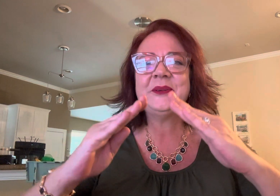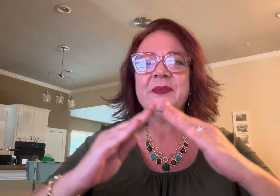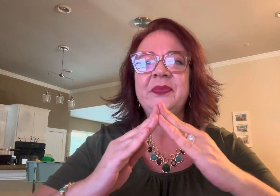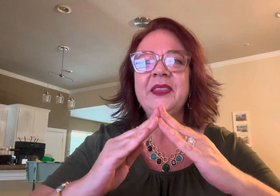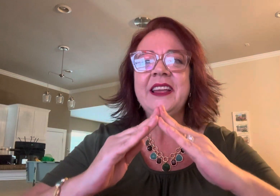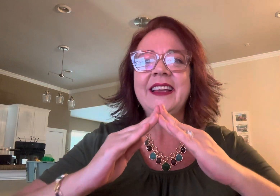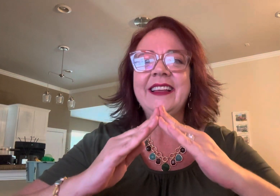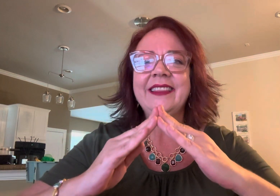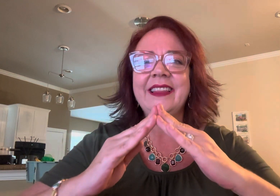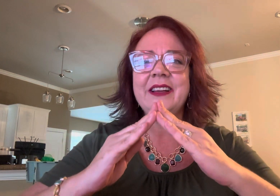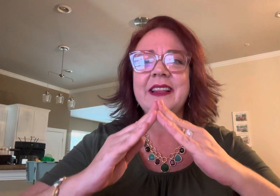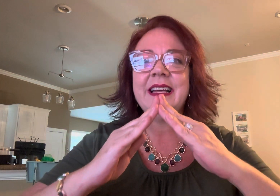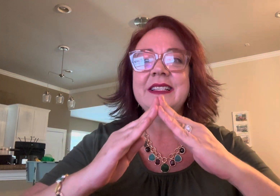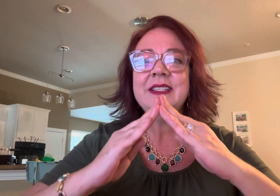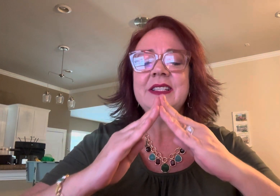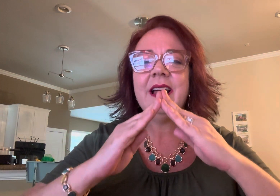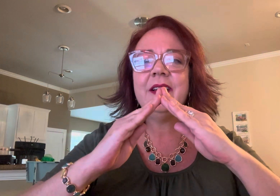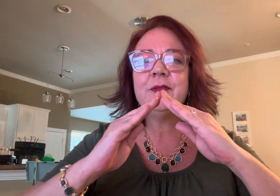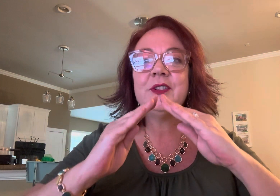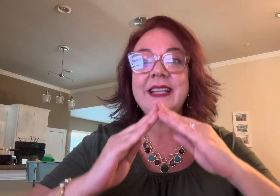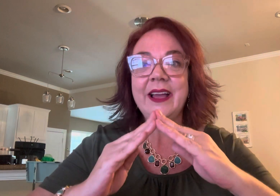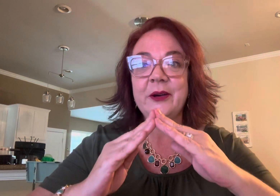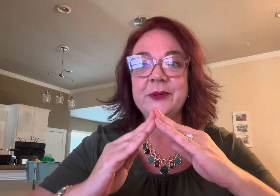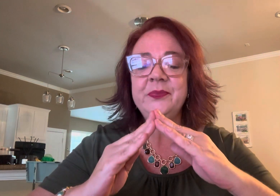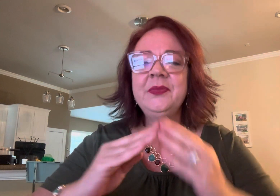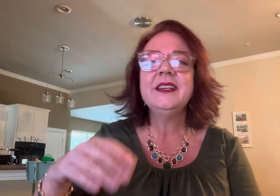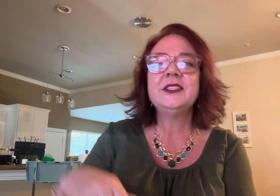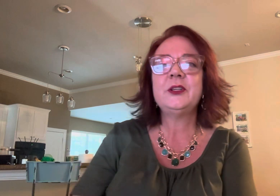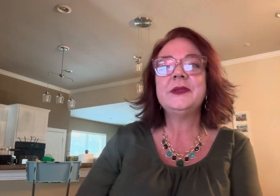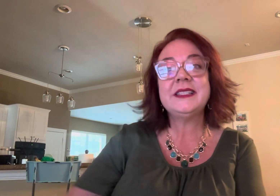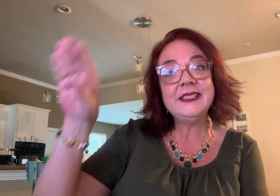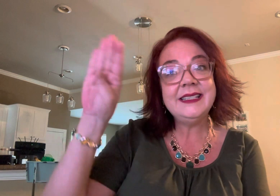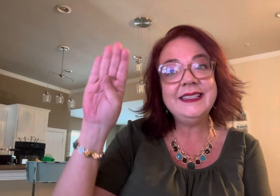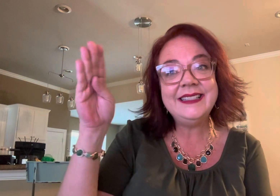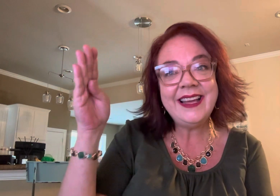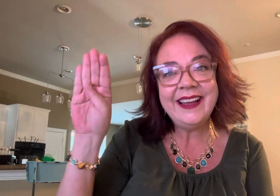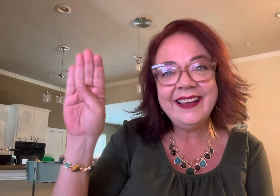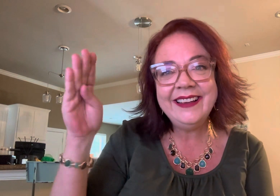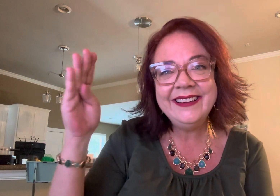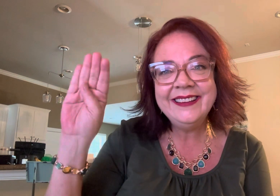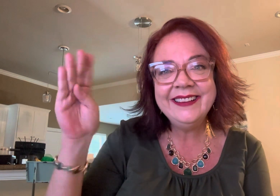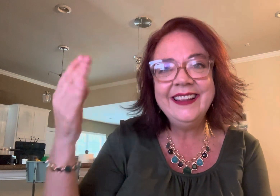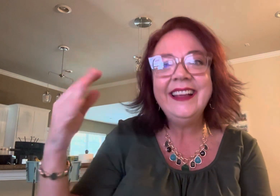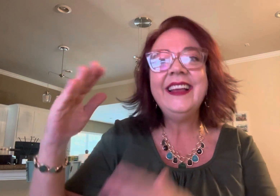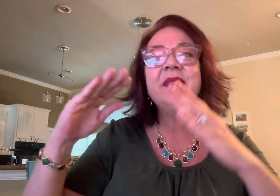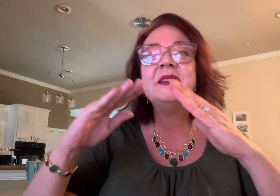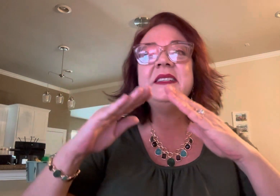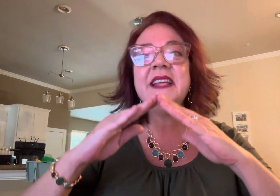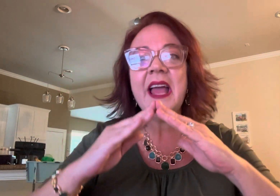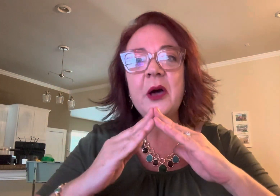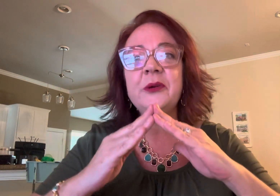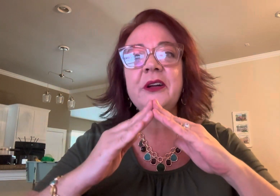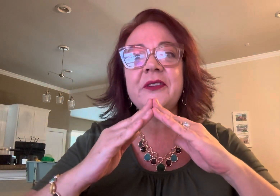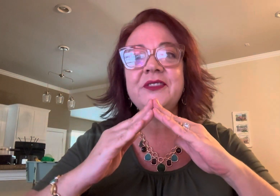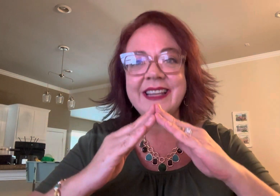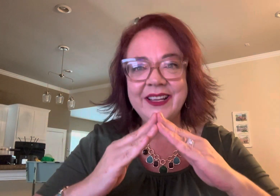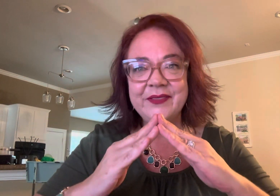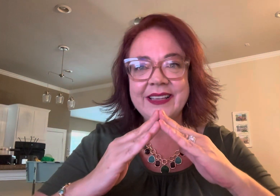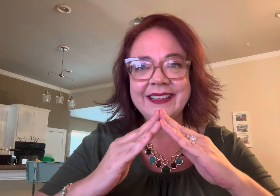there that is uh for town so it's today in the town of david